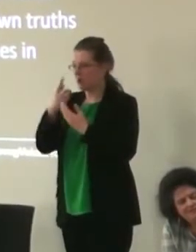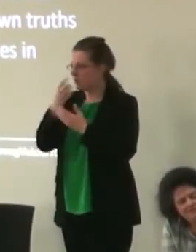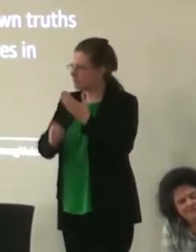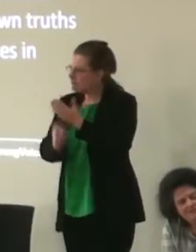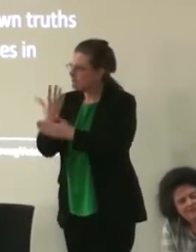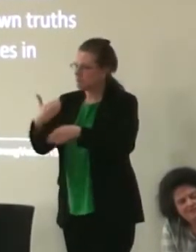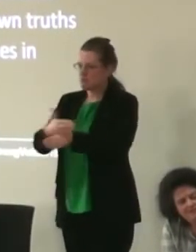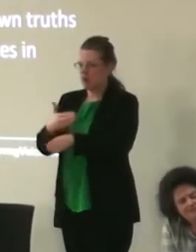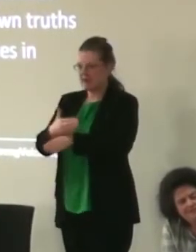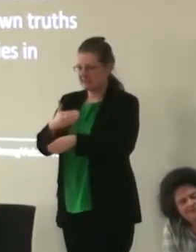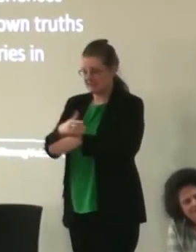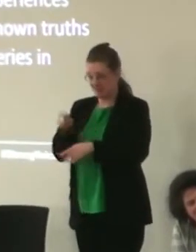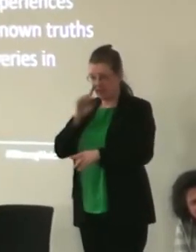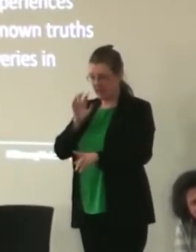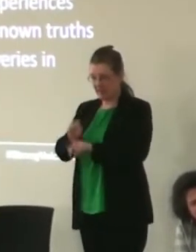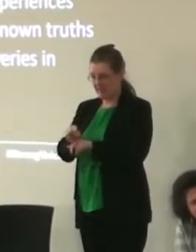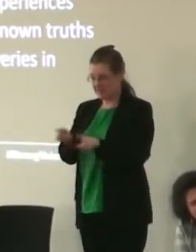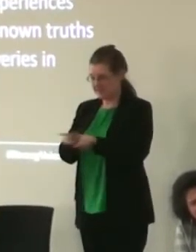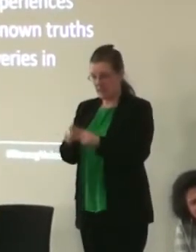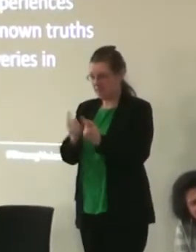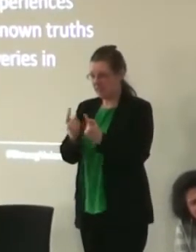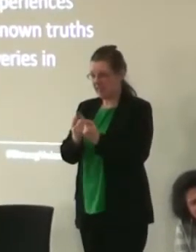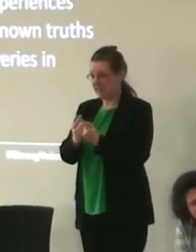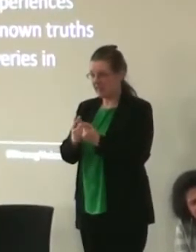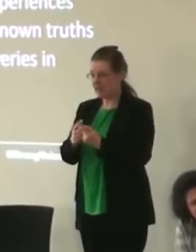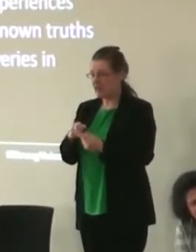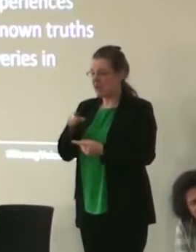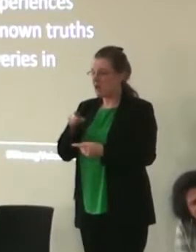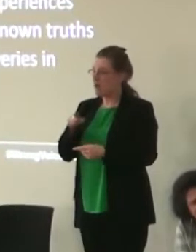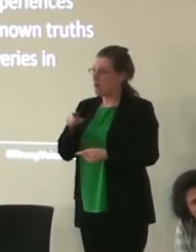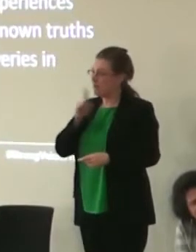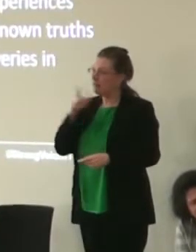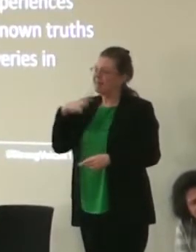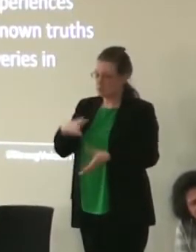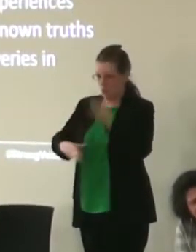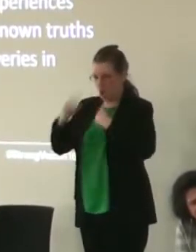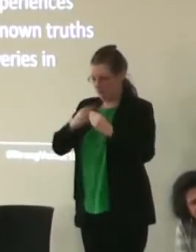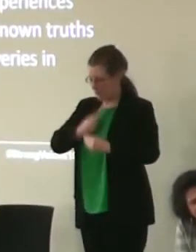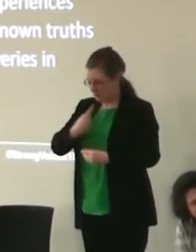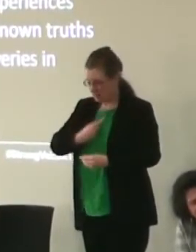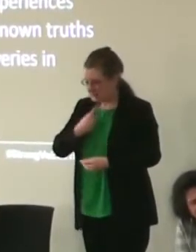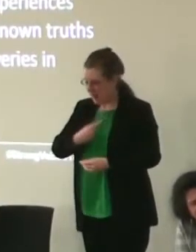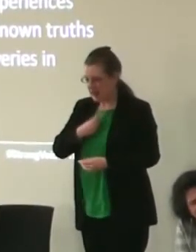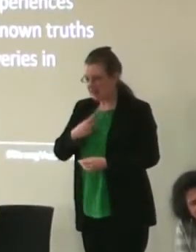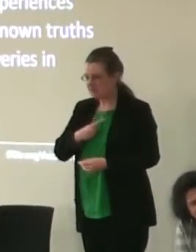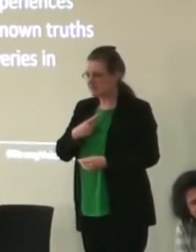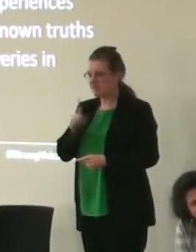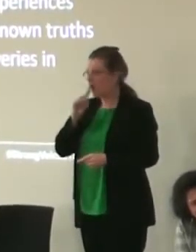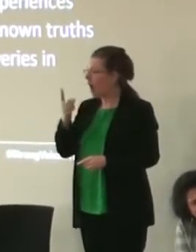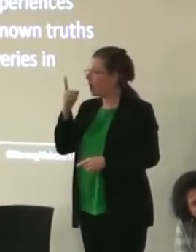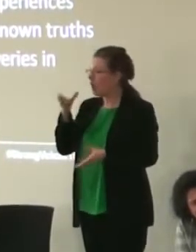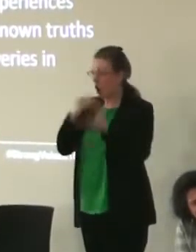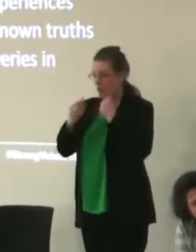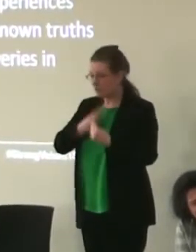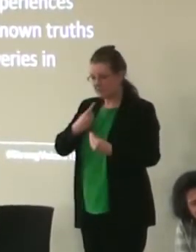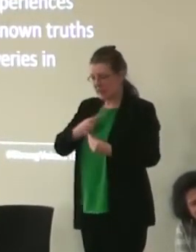and they discovered exactly the same thing that unless people learn things for themselves it is quite difficult to change the